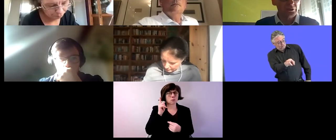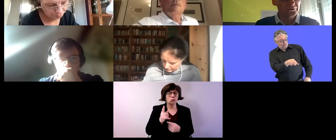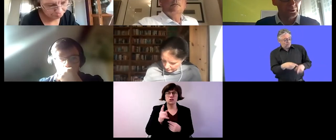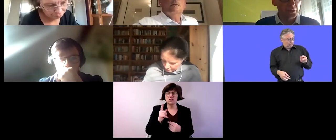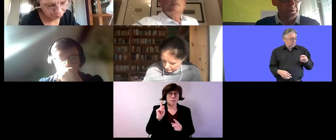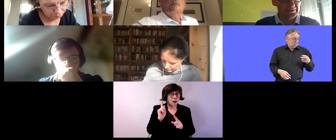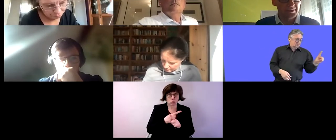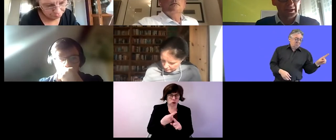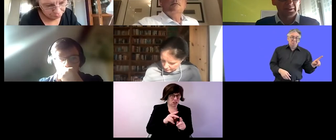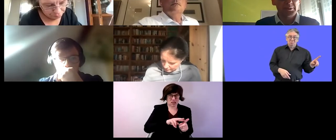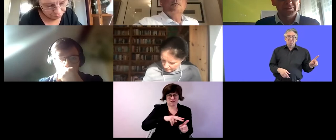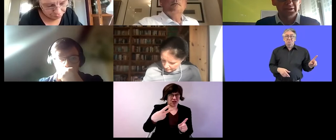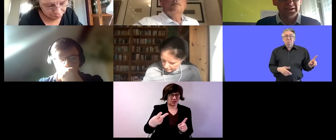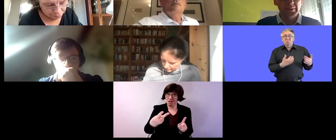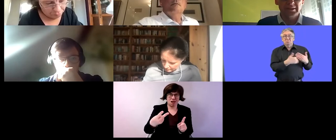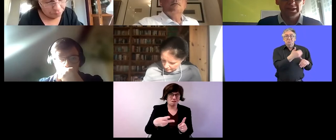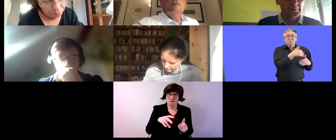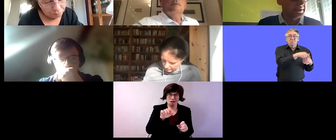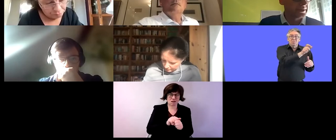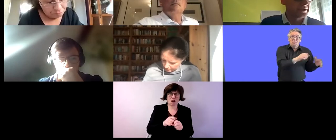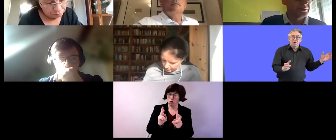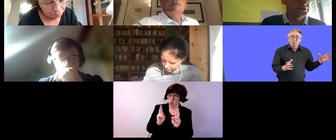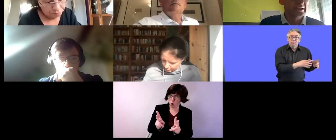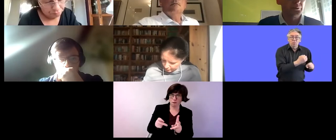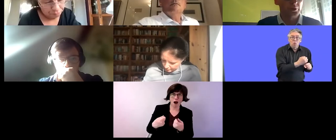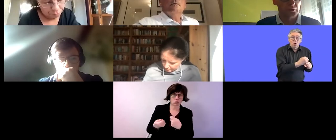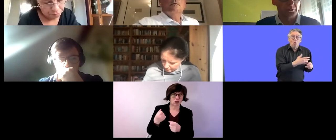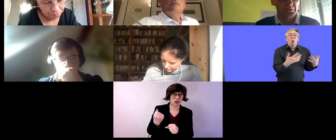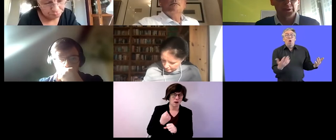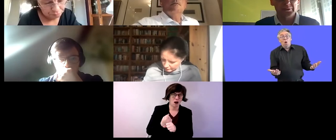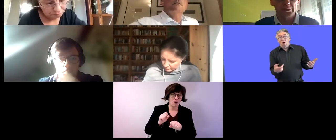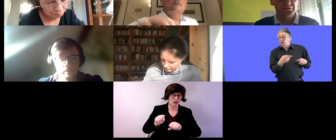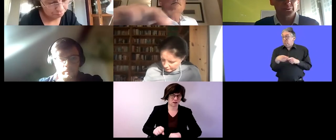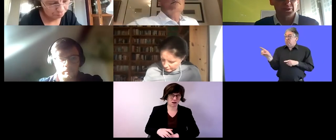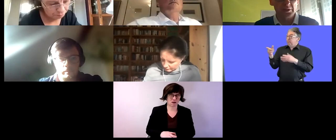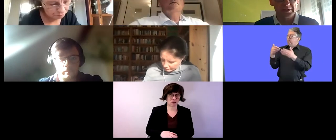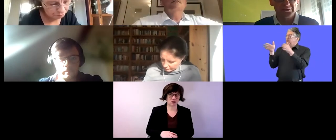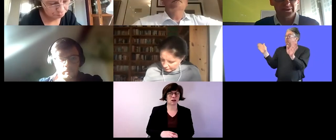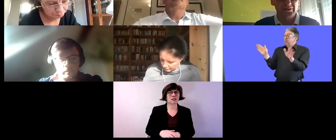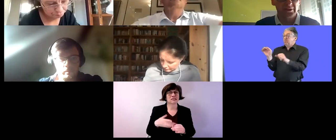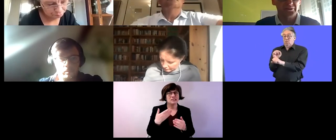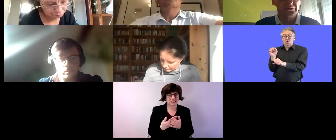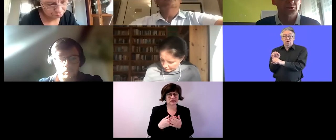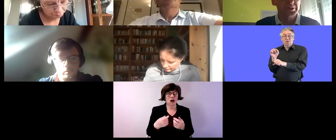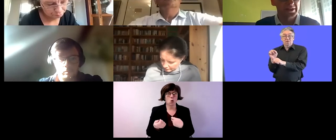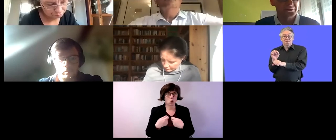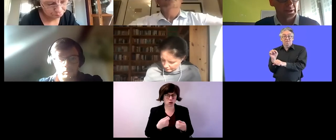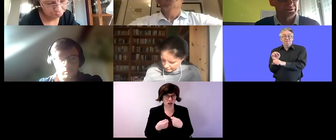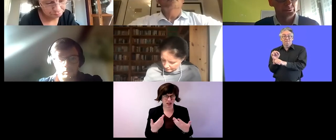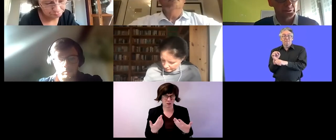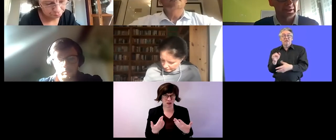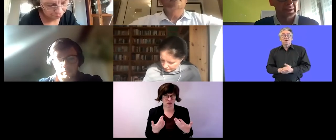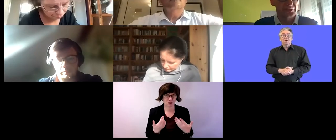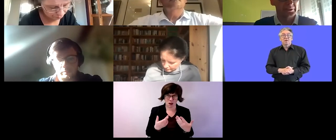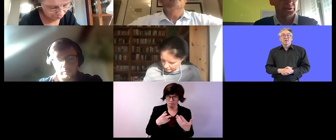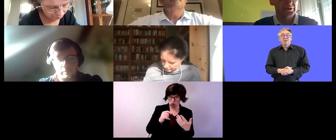our customer companies previously they were they were the sheltered workshops but now we are custom work companies uh since uh since two years you